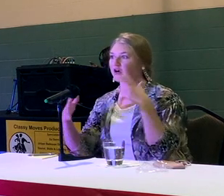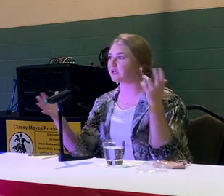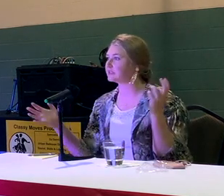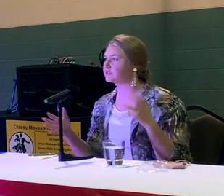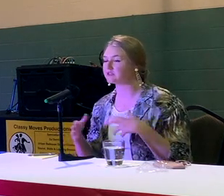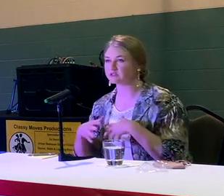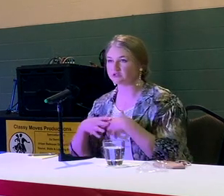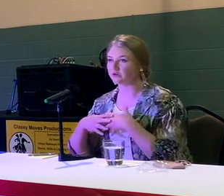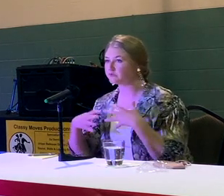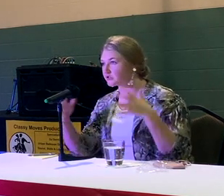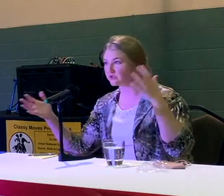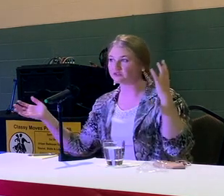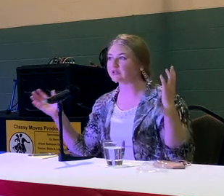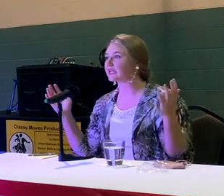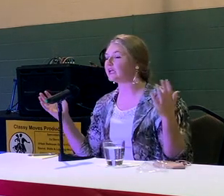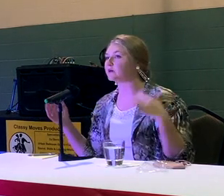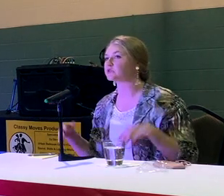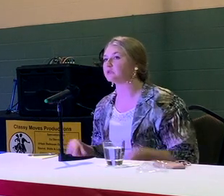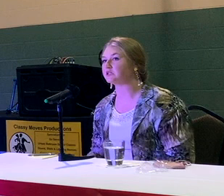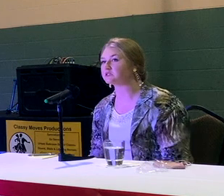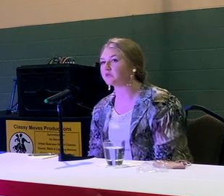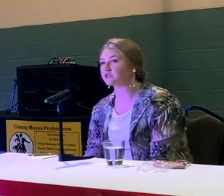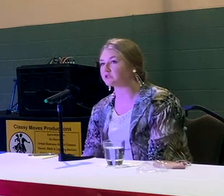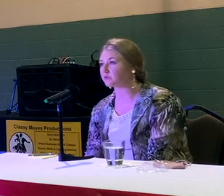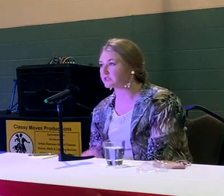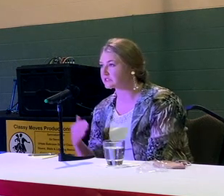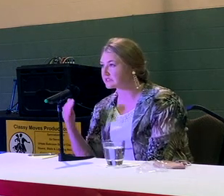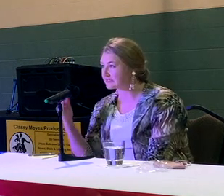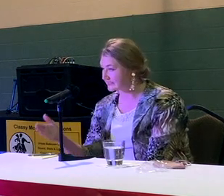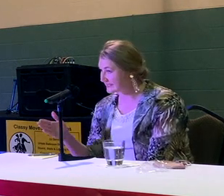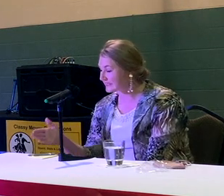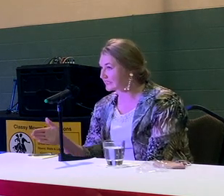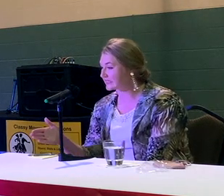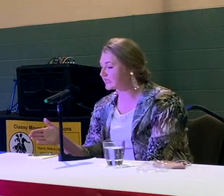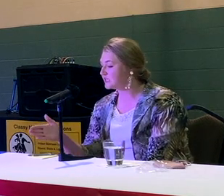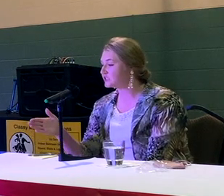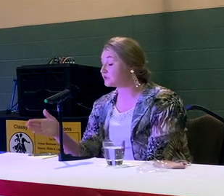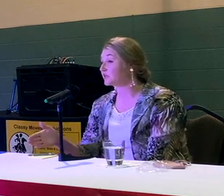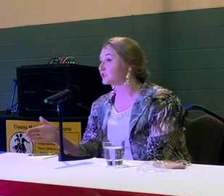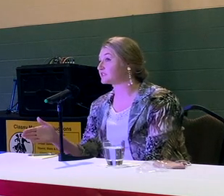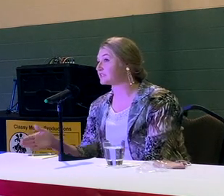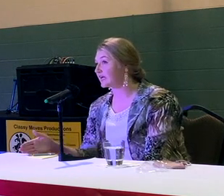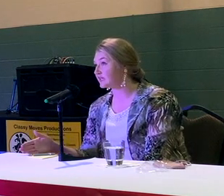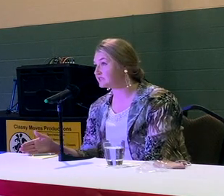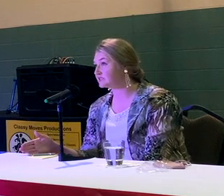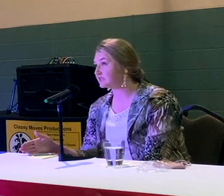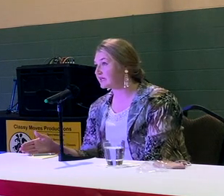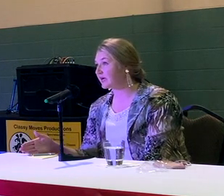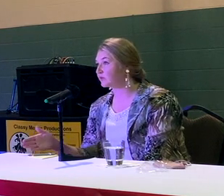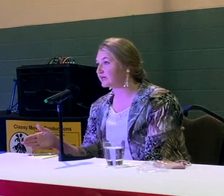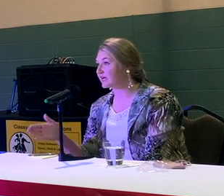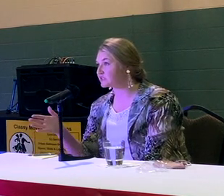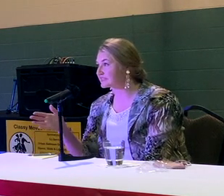think they fall into these, you know, two different camps. We need to make sure that we're seeking to understand and we're not just